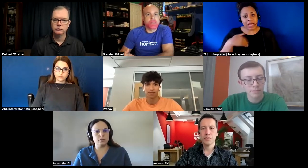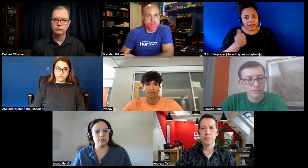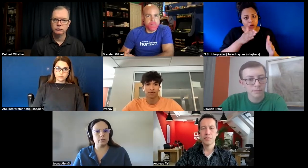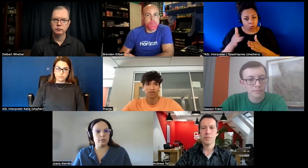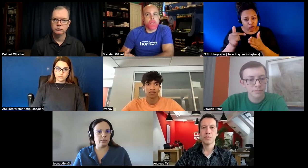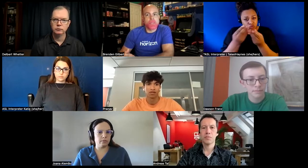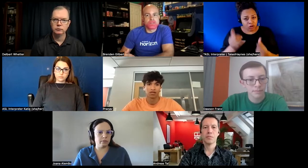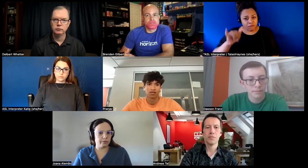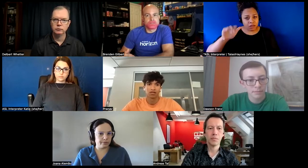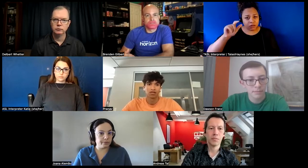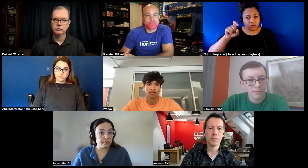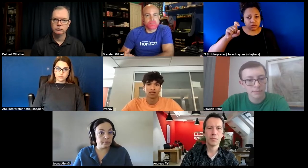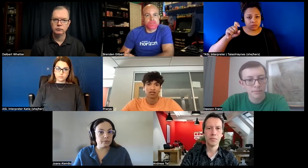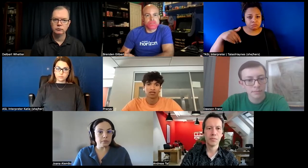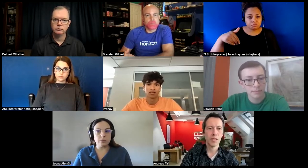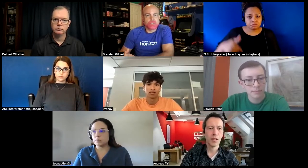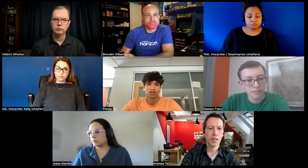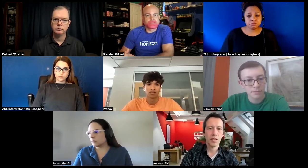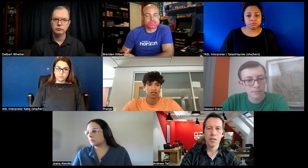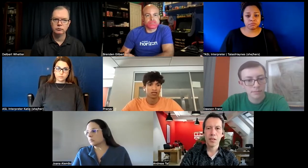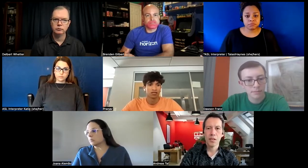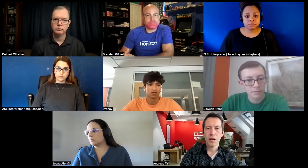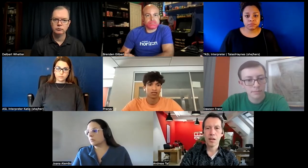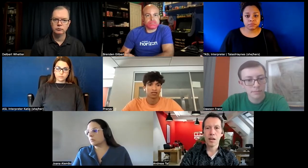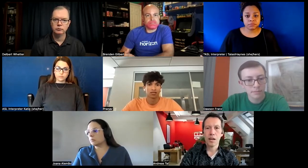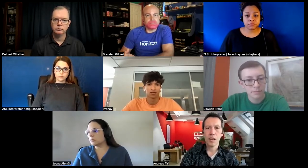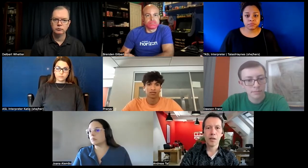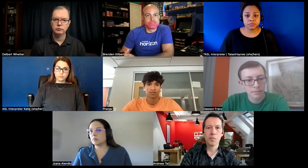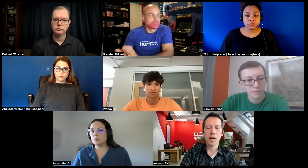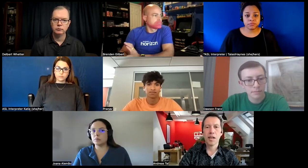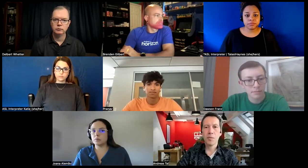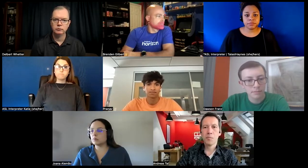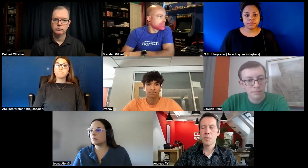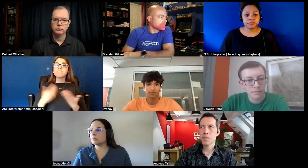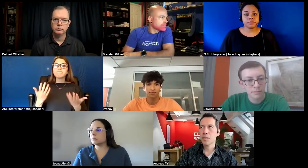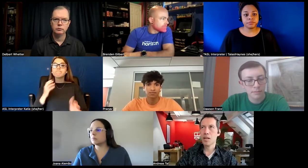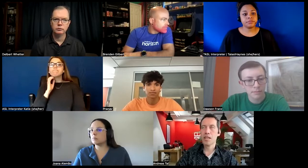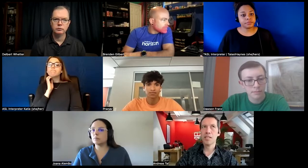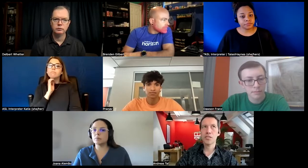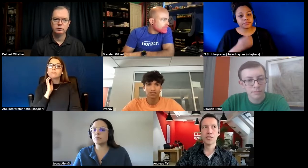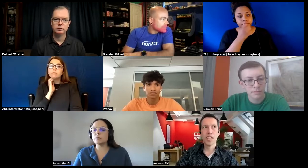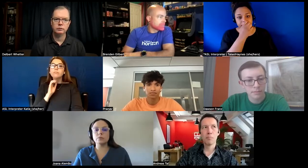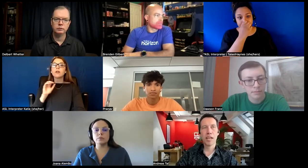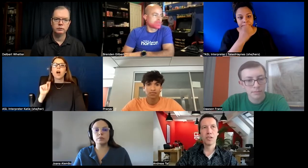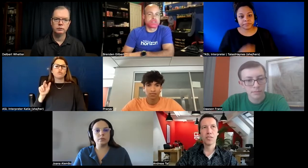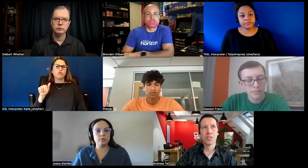um i am i need to check back on the